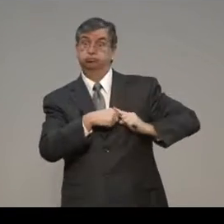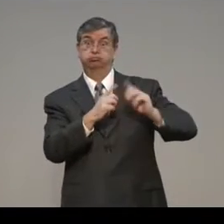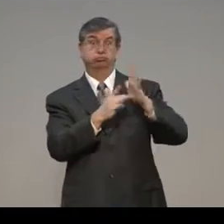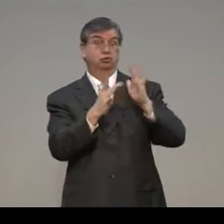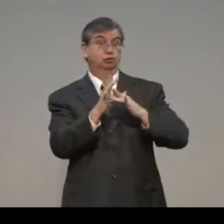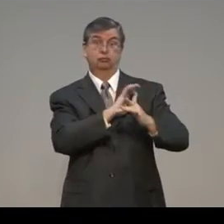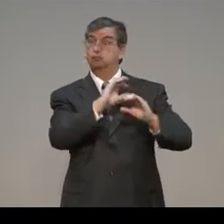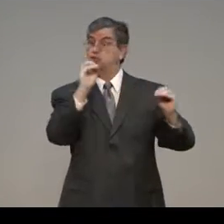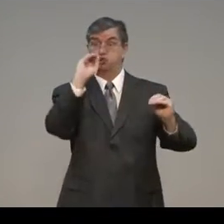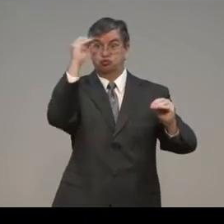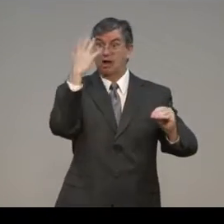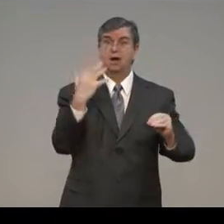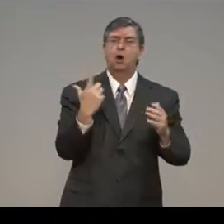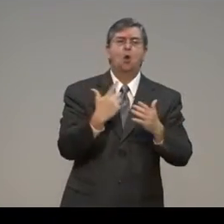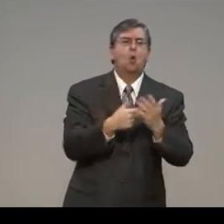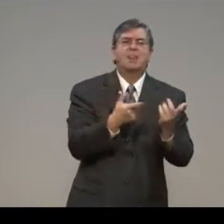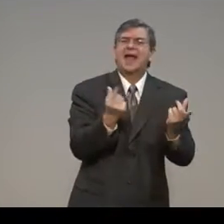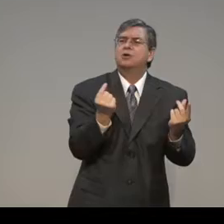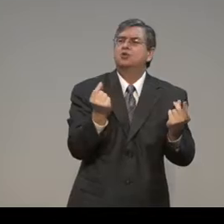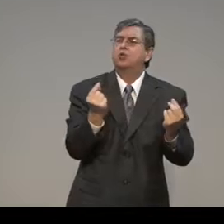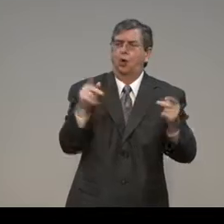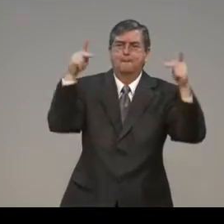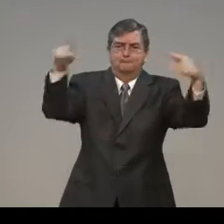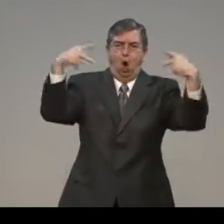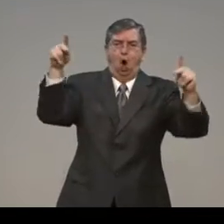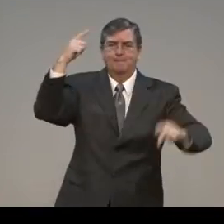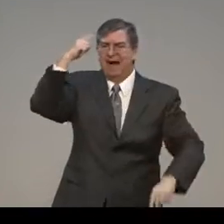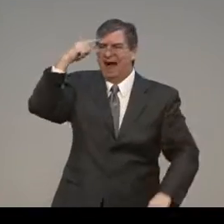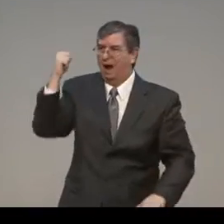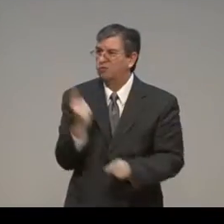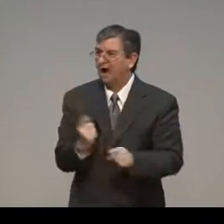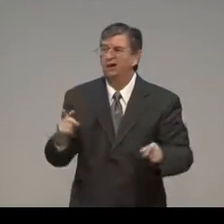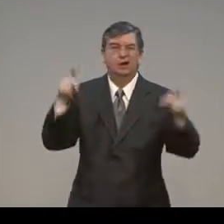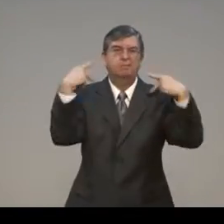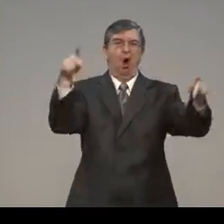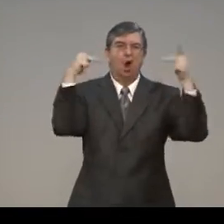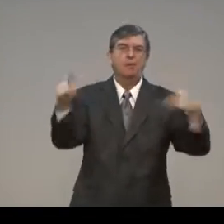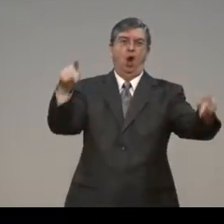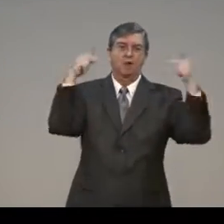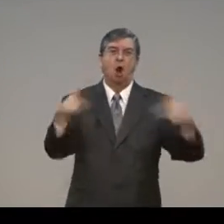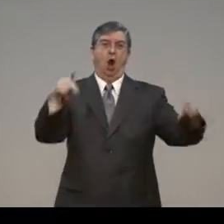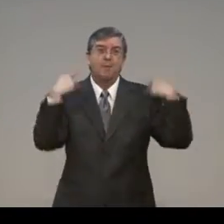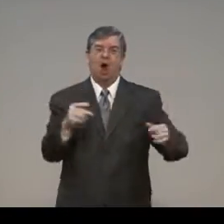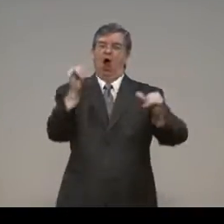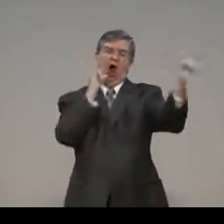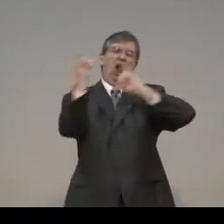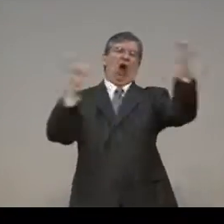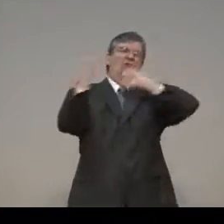This is not referring to salvation. Poor man. People who are interested in doing